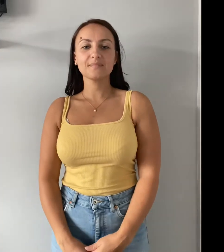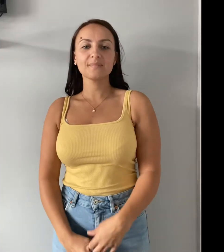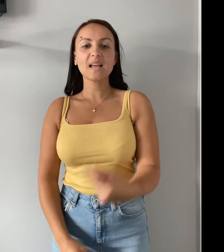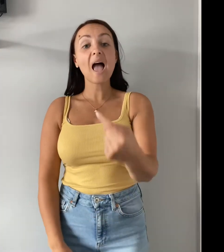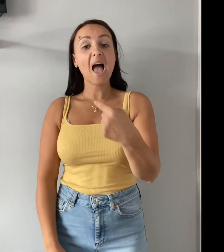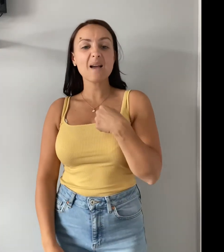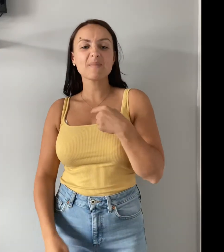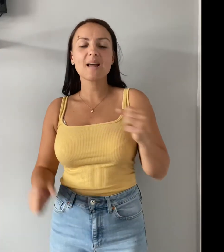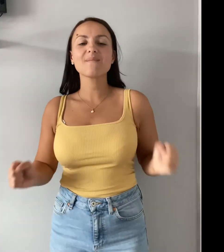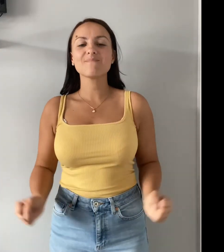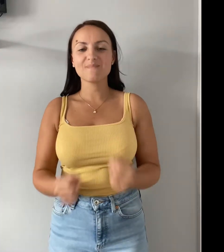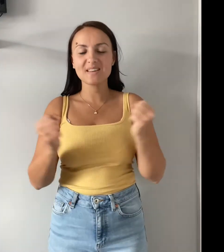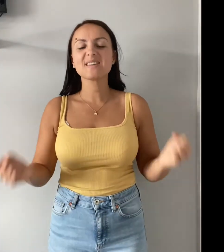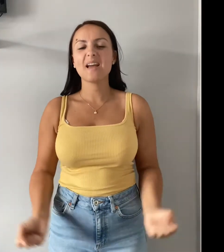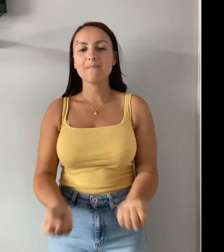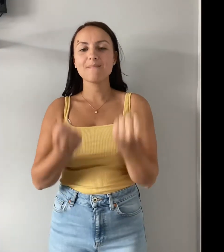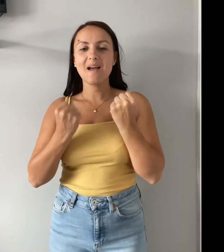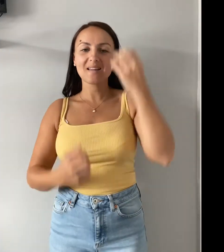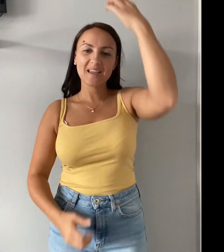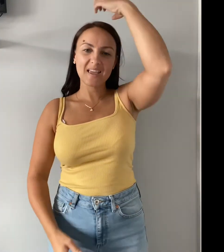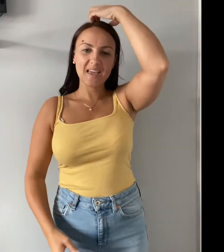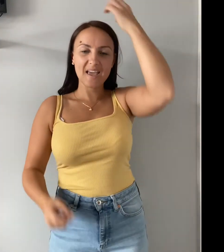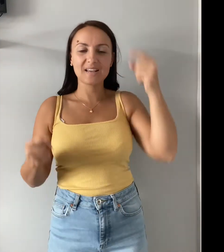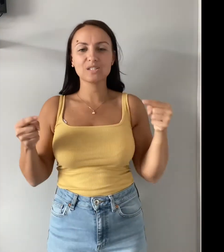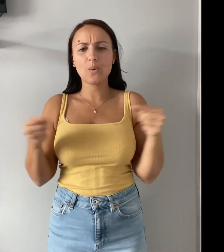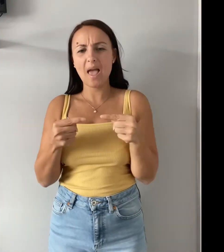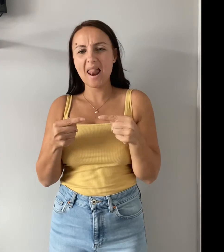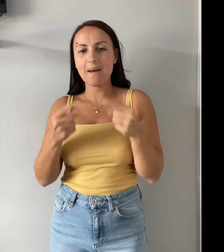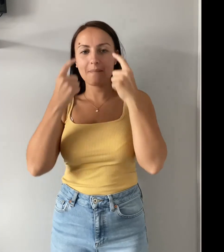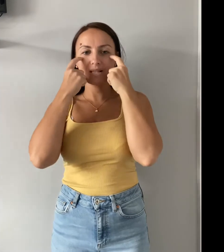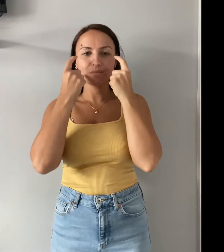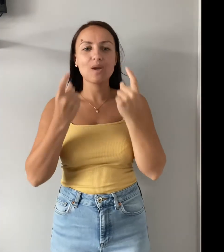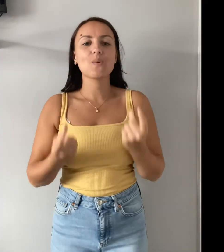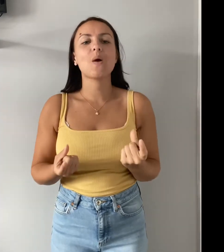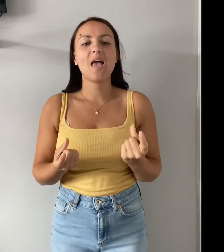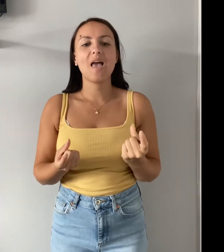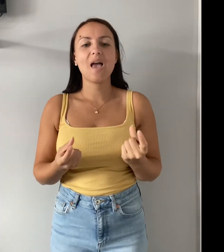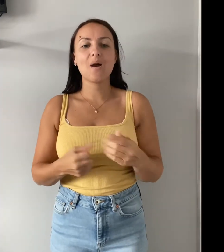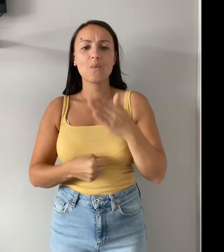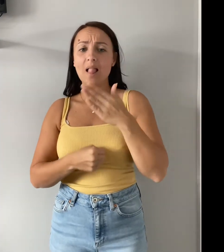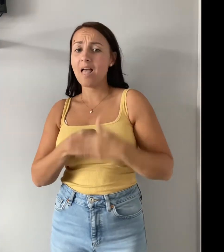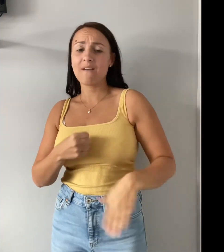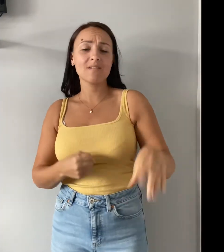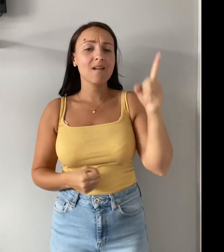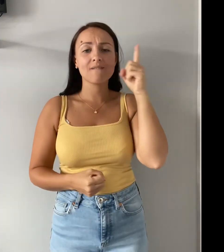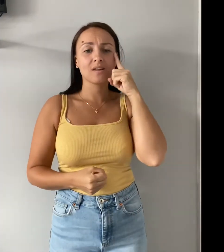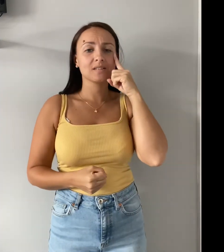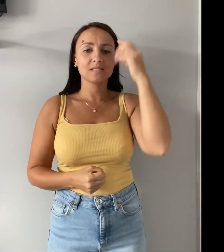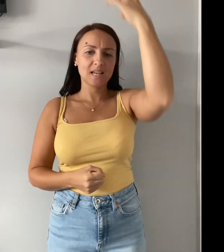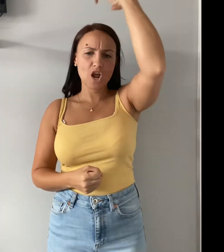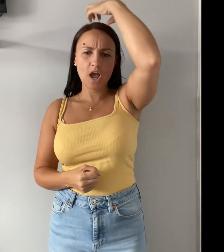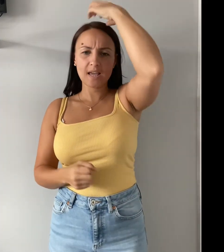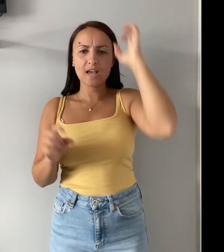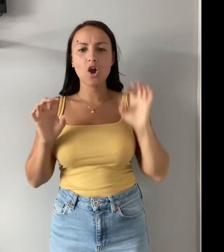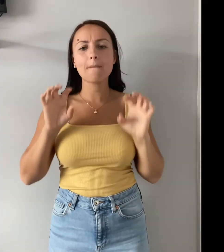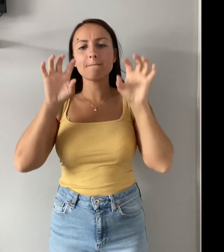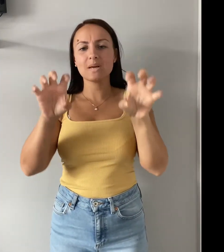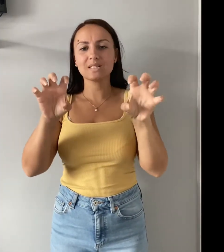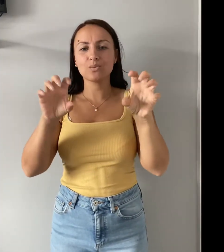We're gonna be a mighty king, so enemies beware Well, I've never seen a king of beasts with